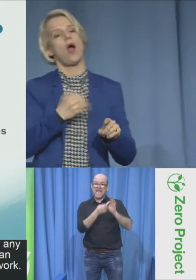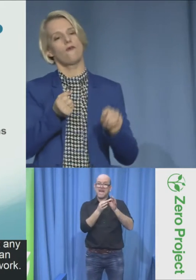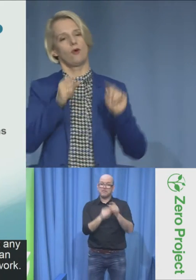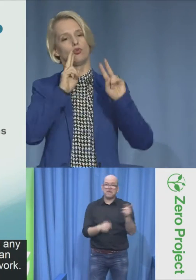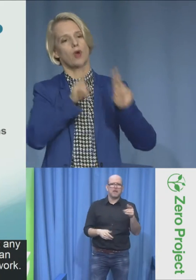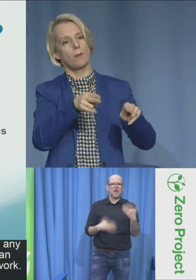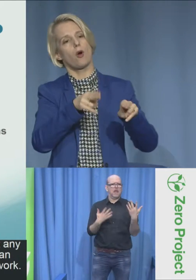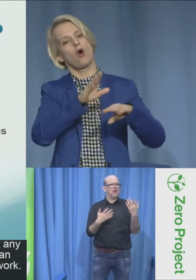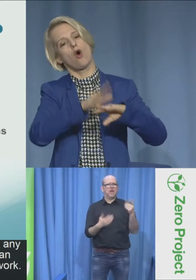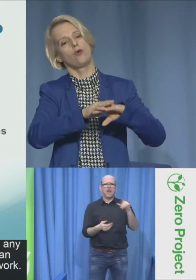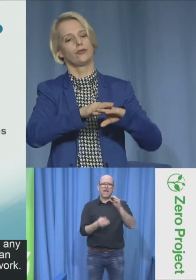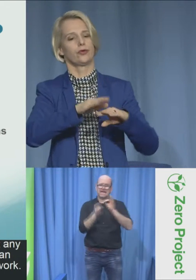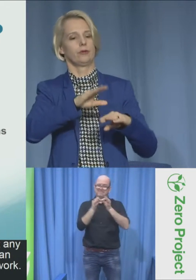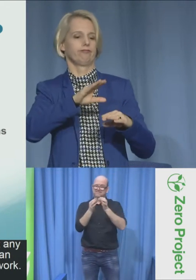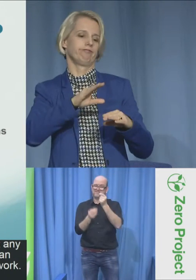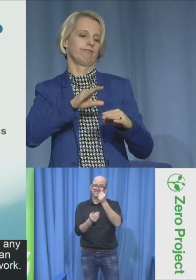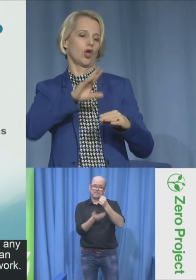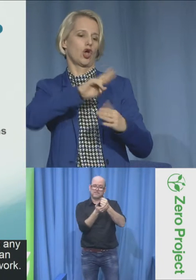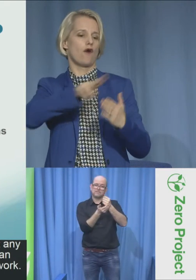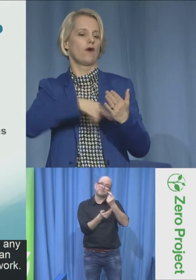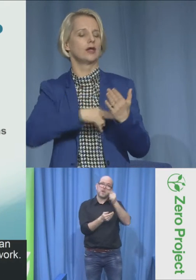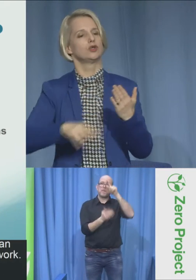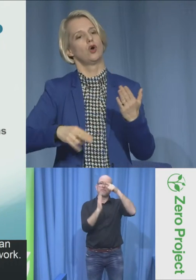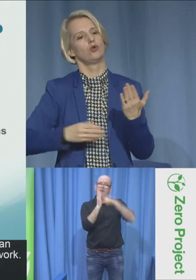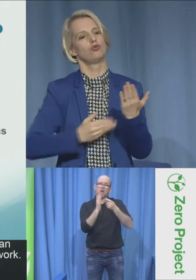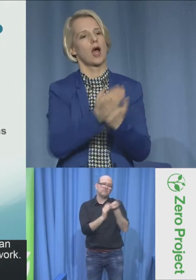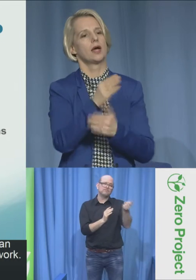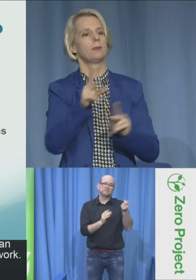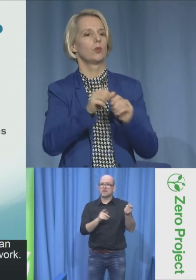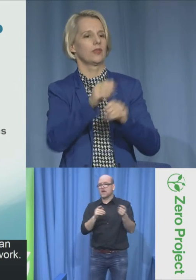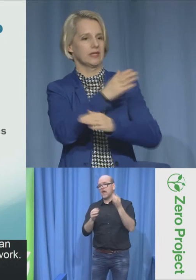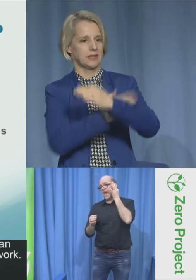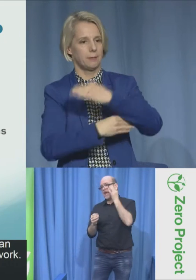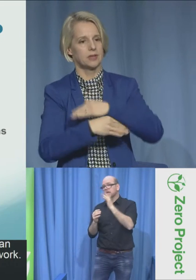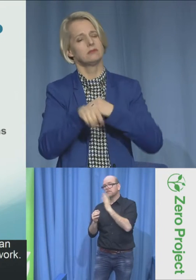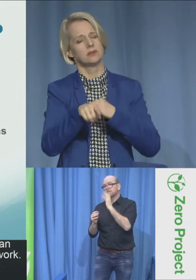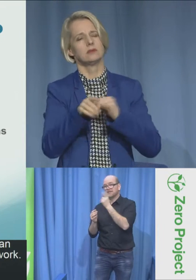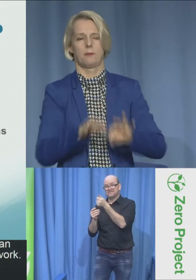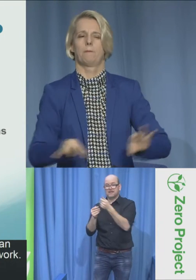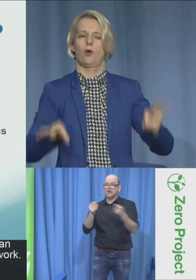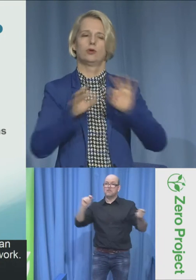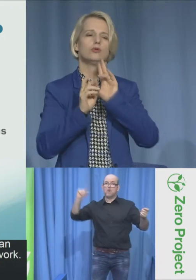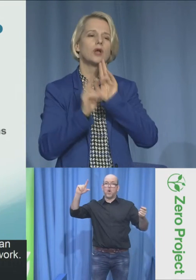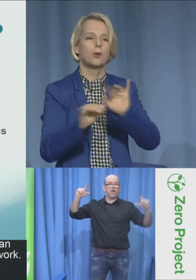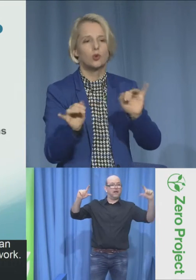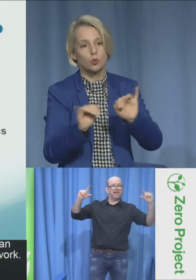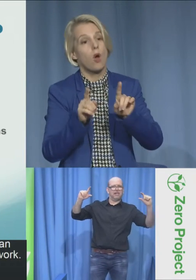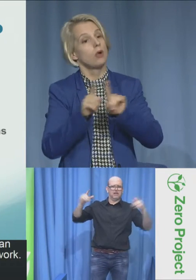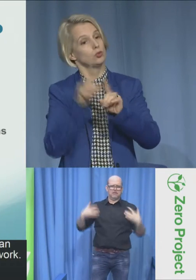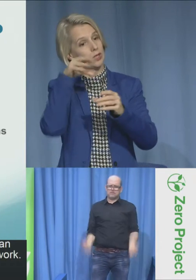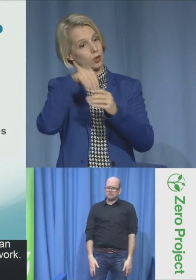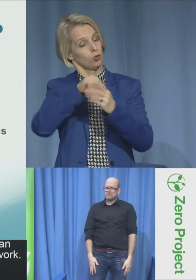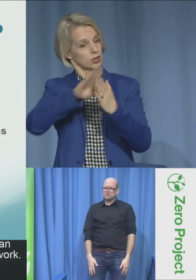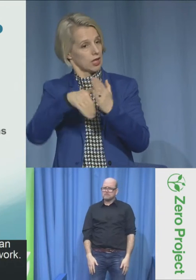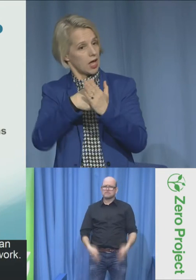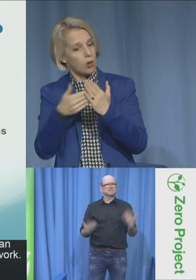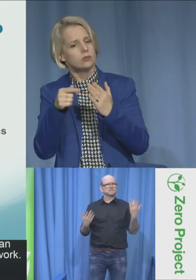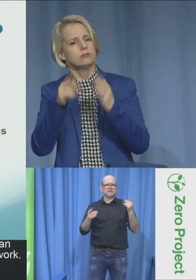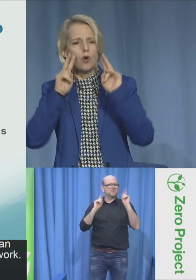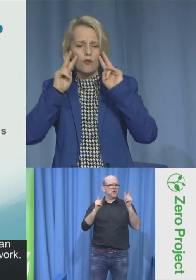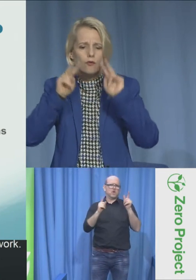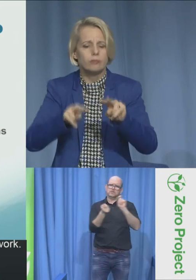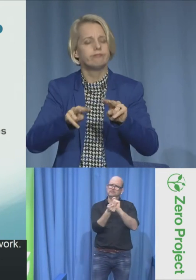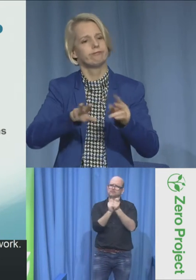in the future. There's also a report on the UN Convention on the rights of peoples with